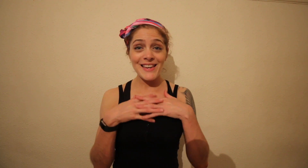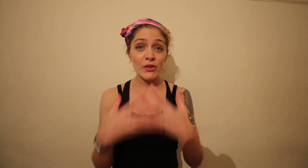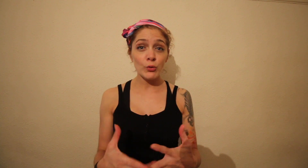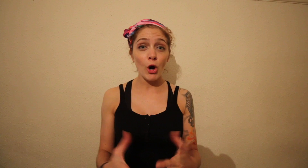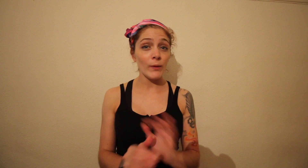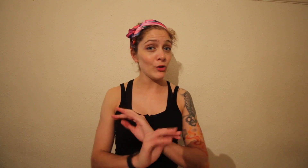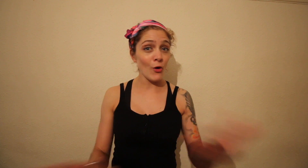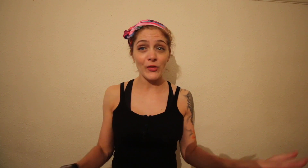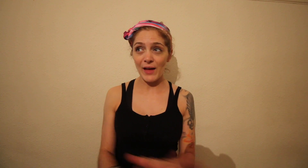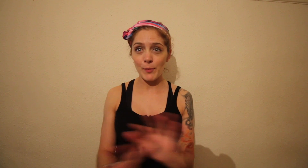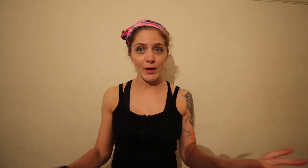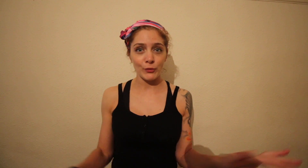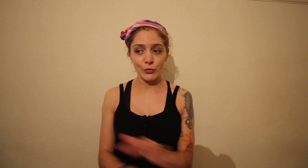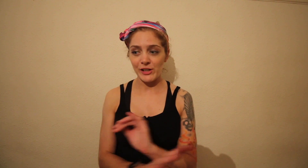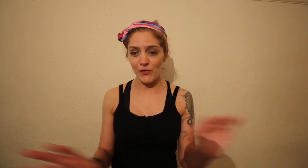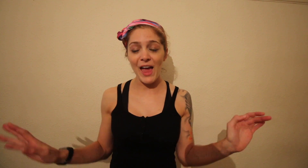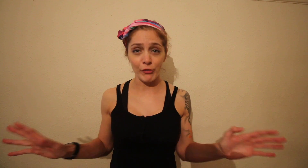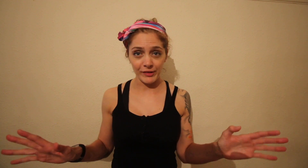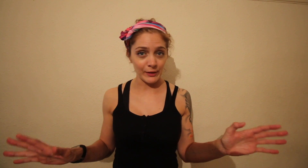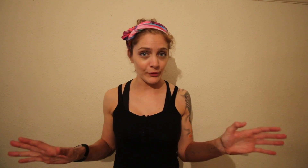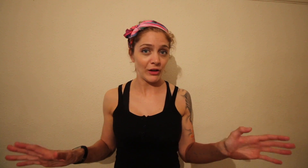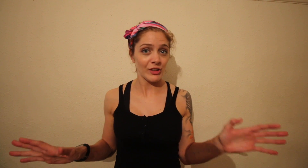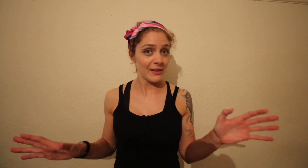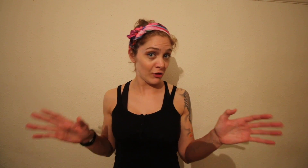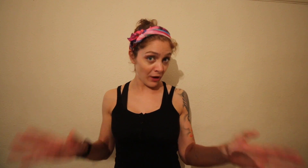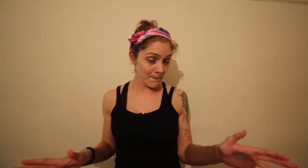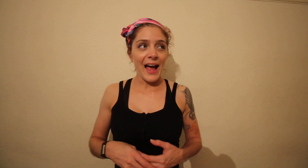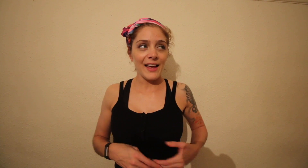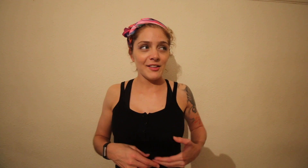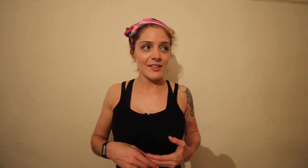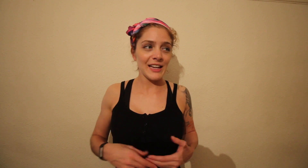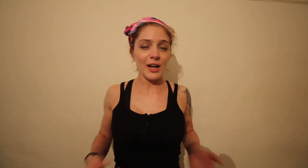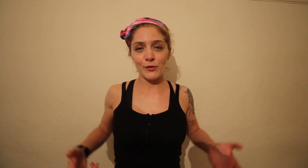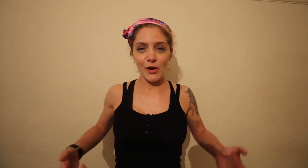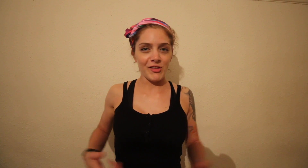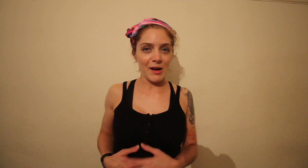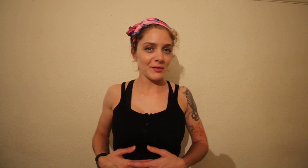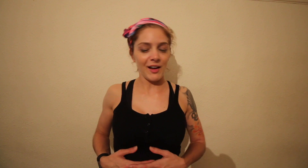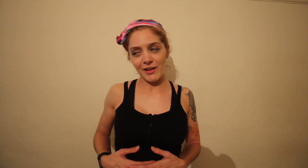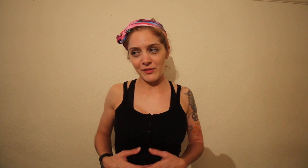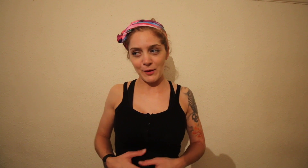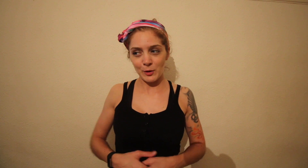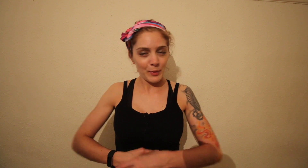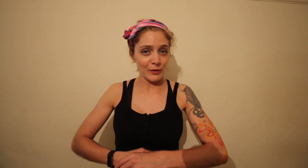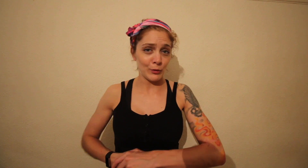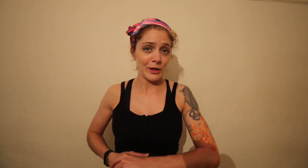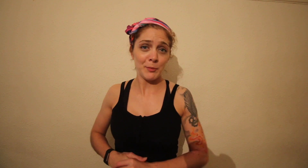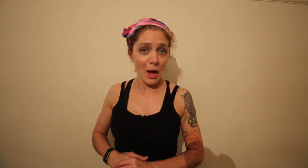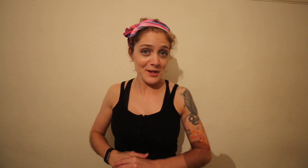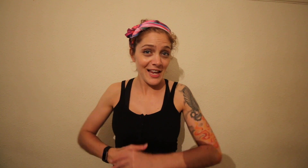initial goal was not to have a personal trainer for every single session in the gym and it kind of turned out that I've now got a personal trainer permanently